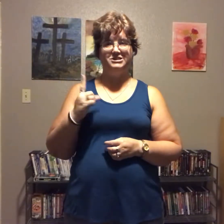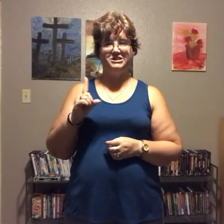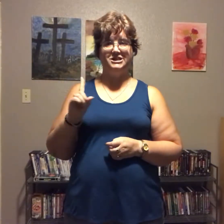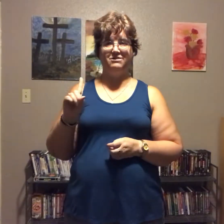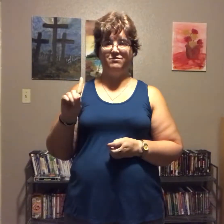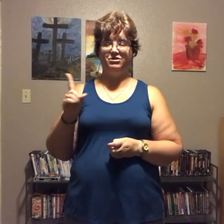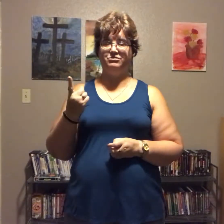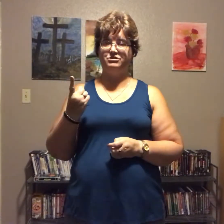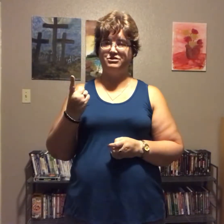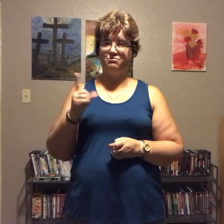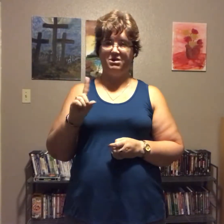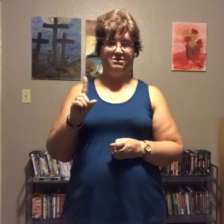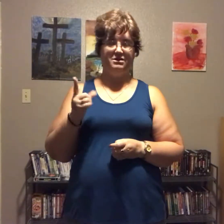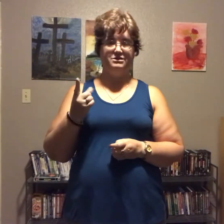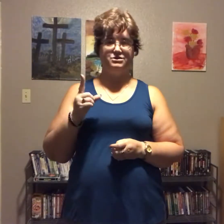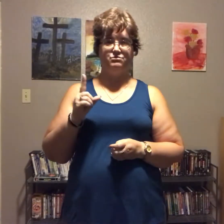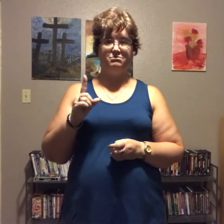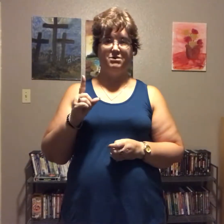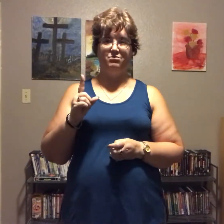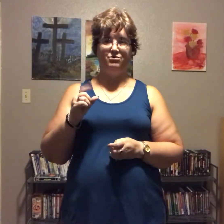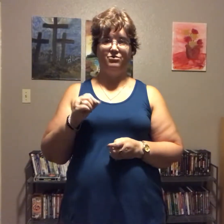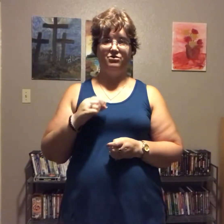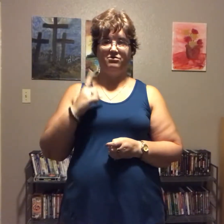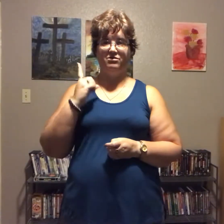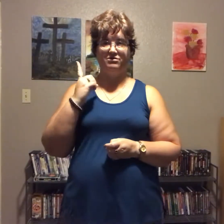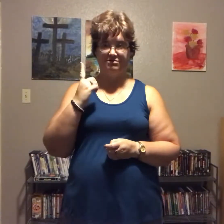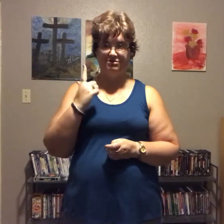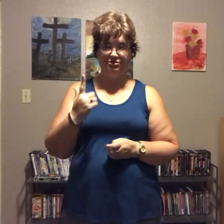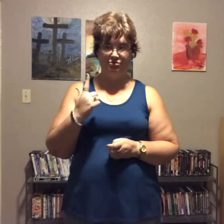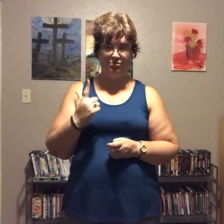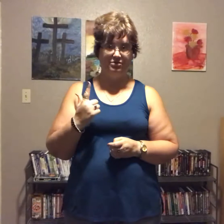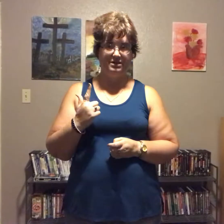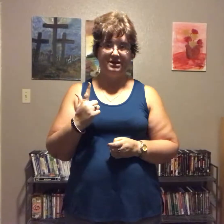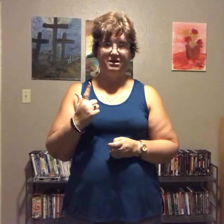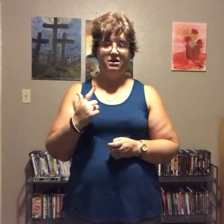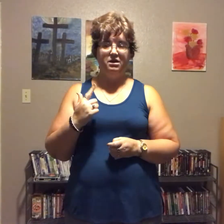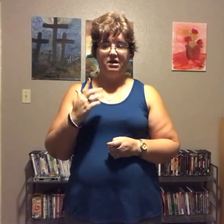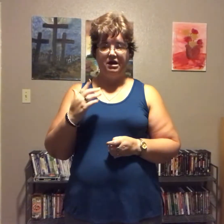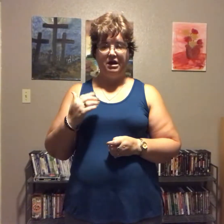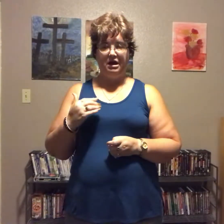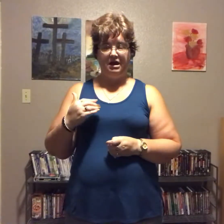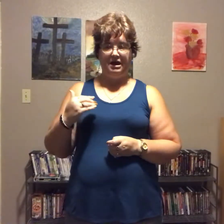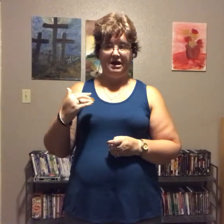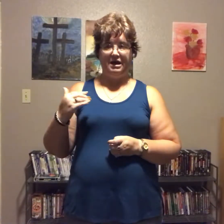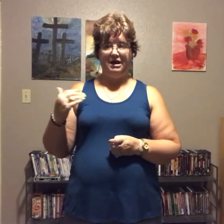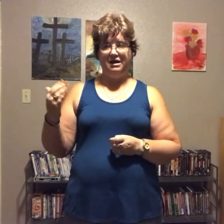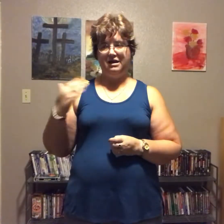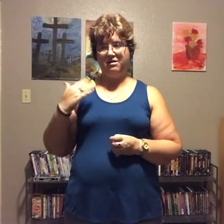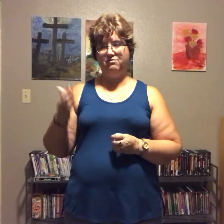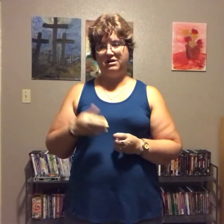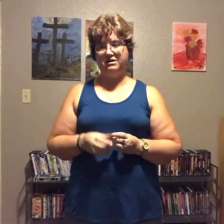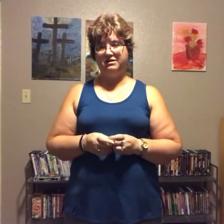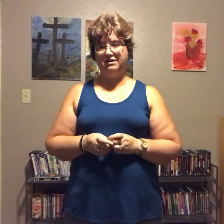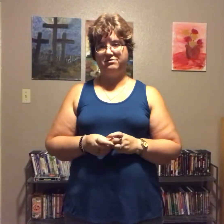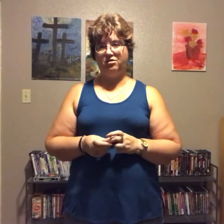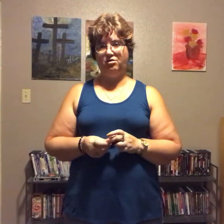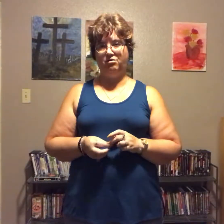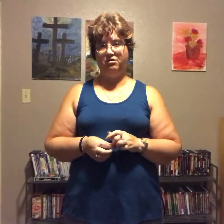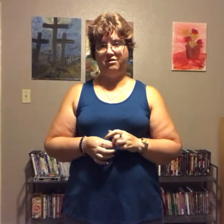and when there's so many things to remember to do one thing it really takes a whole lot